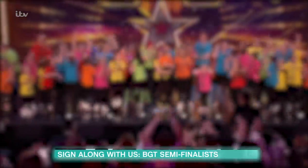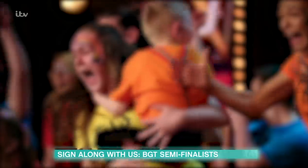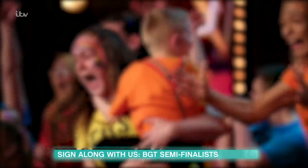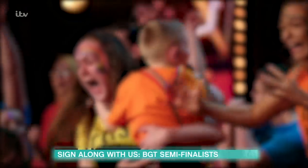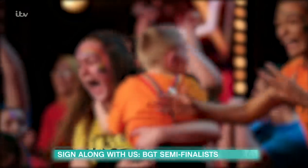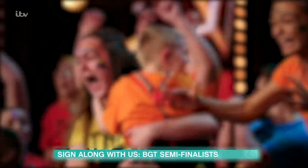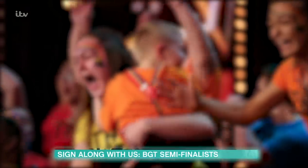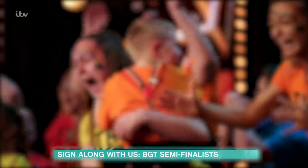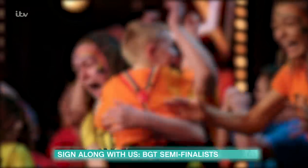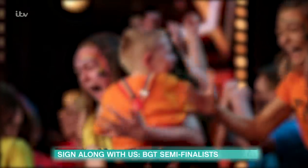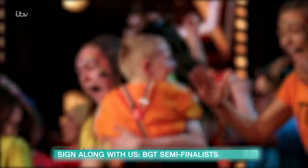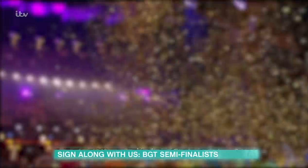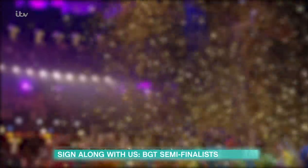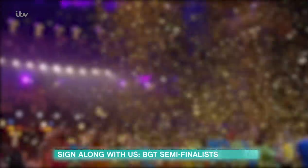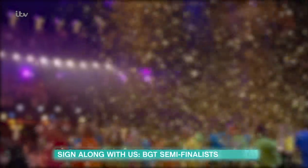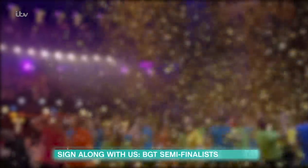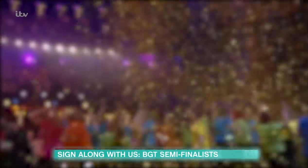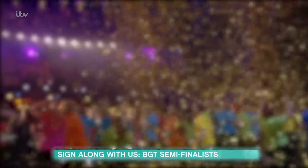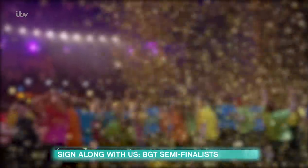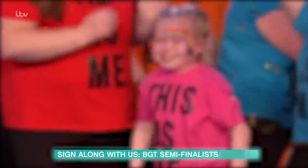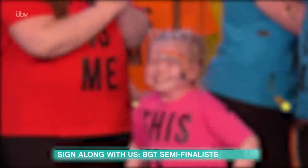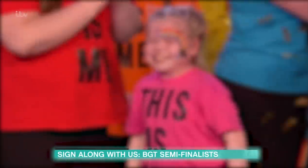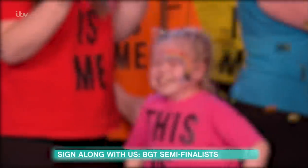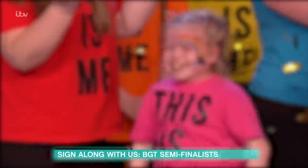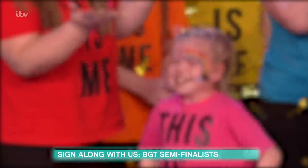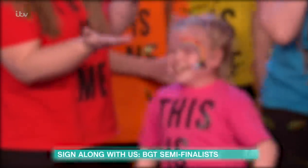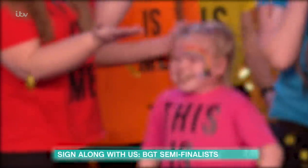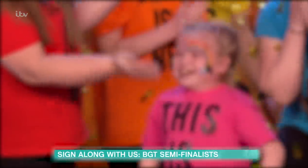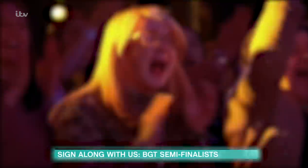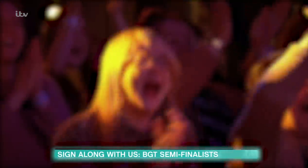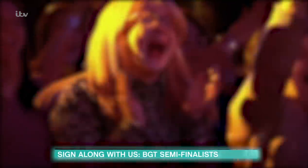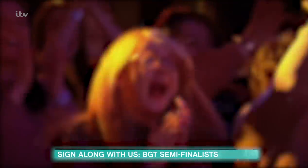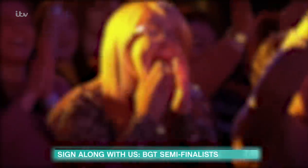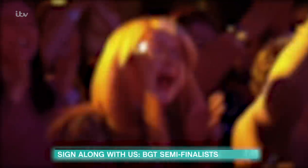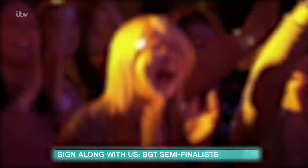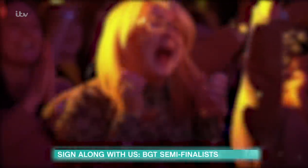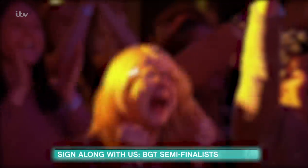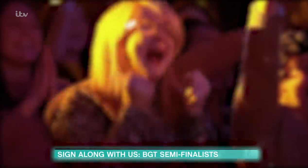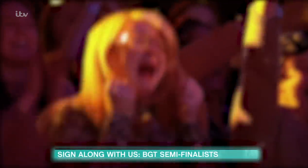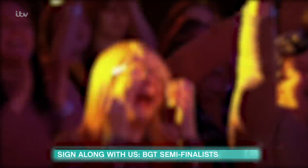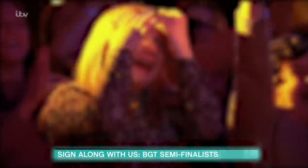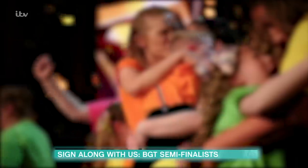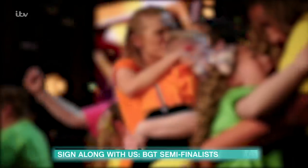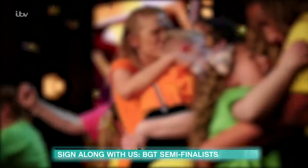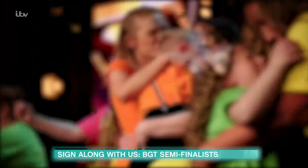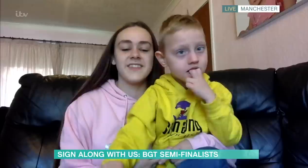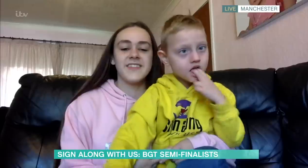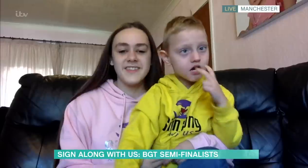Greatest Showman. That's a hard act to follow, isn't it? So what are your plans without giving too much away? What's the feeling for the semi-final?